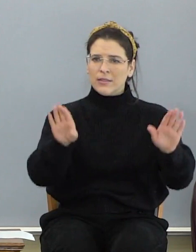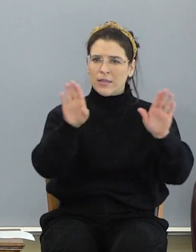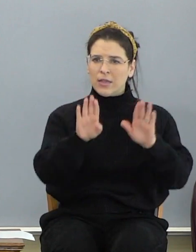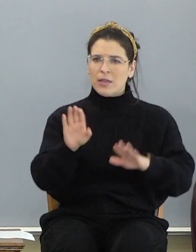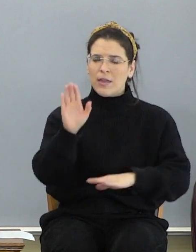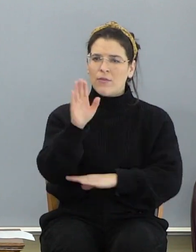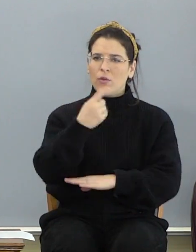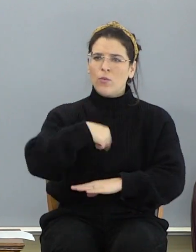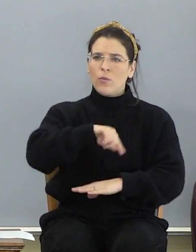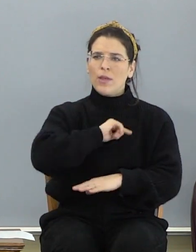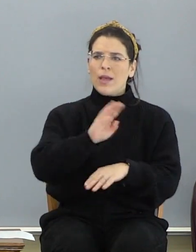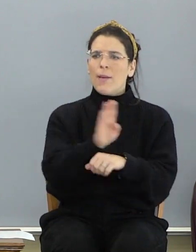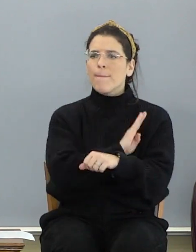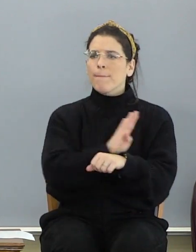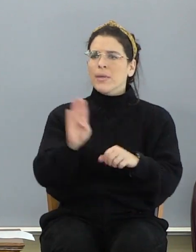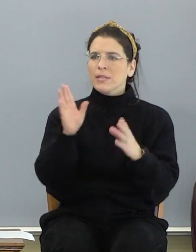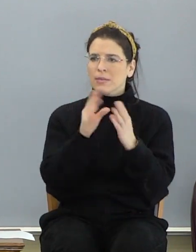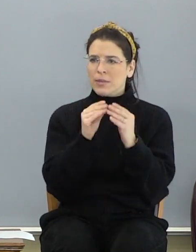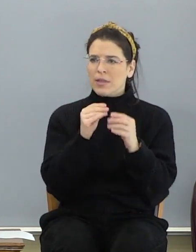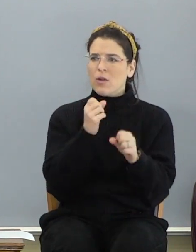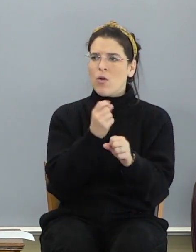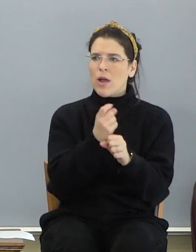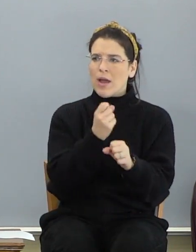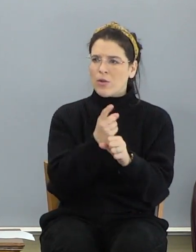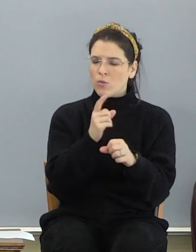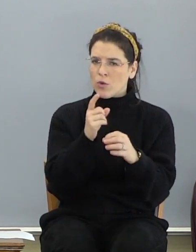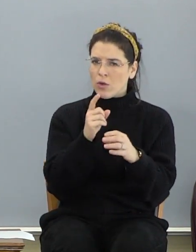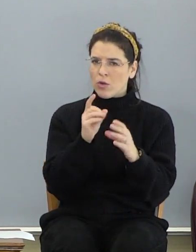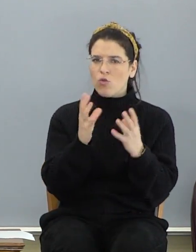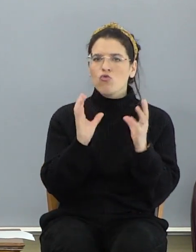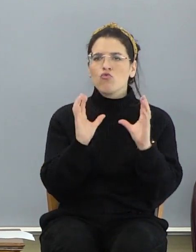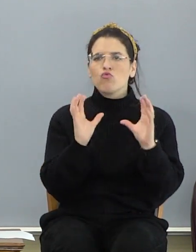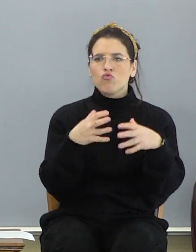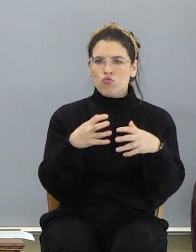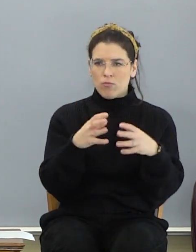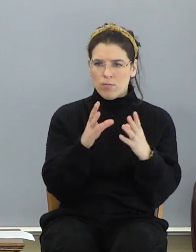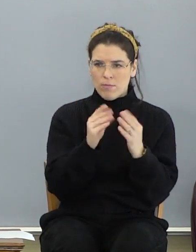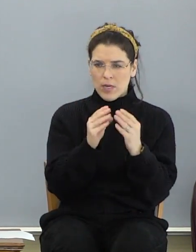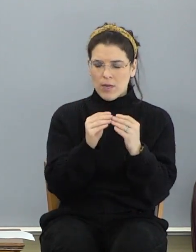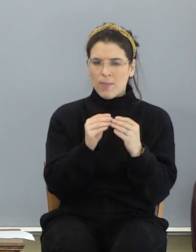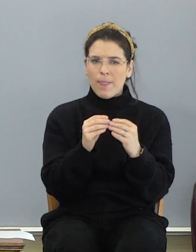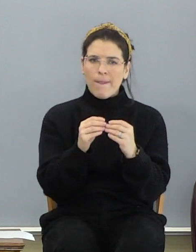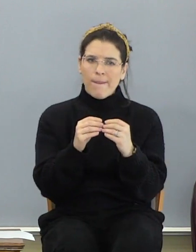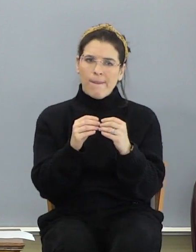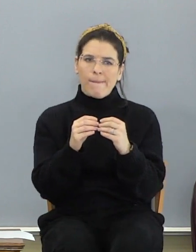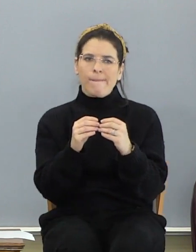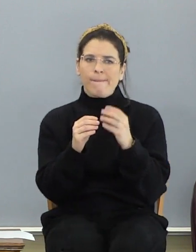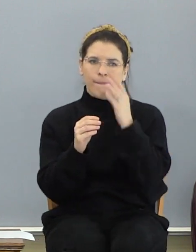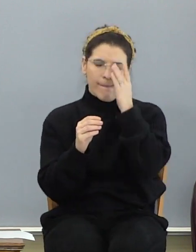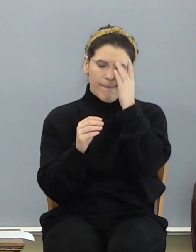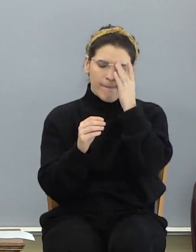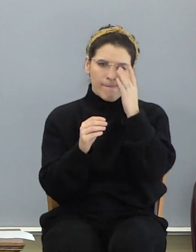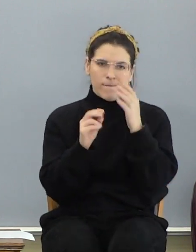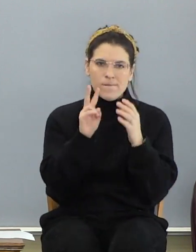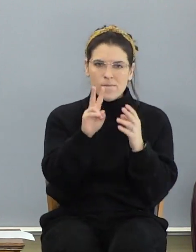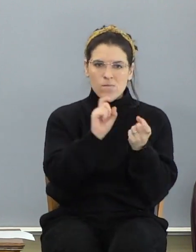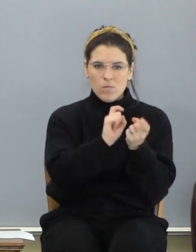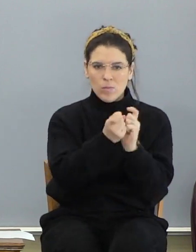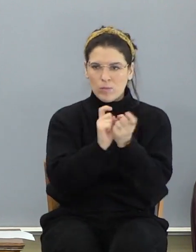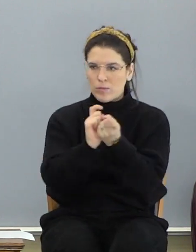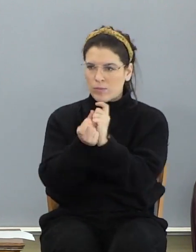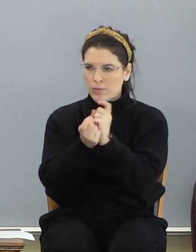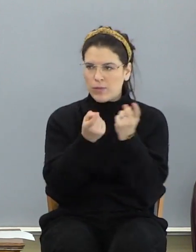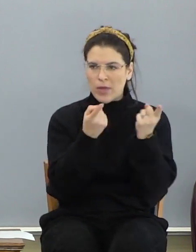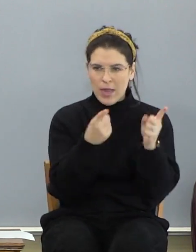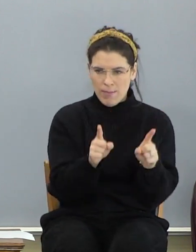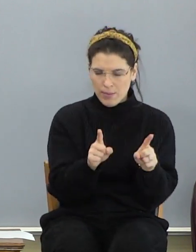business meeting, our annual congregational meeting, and two changes took